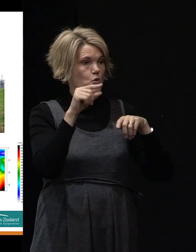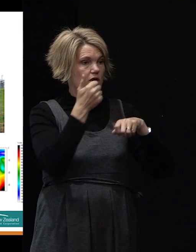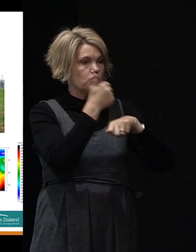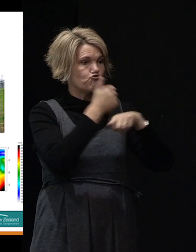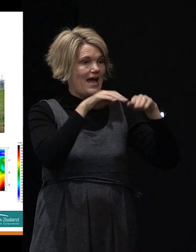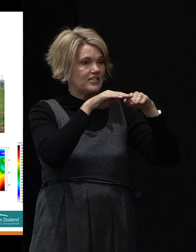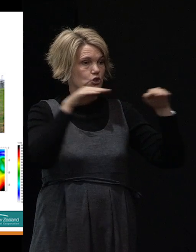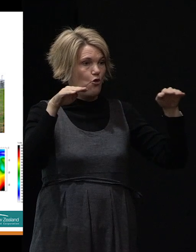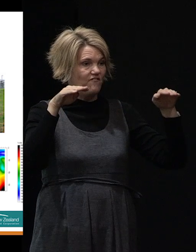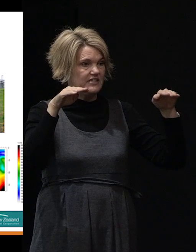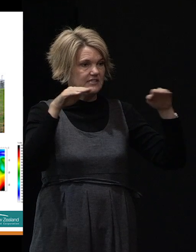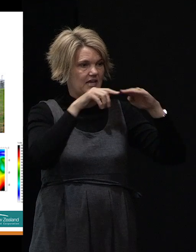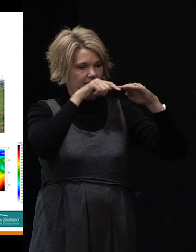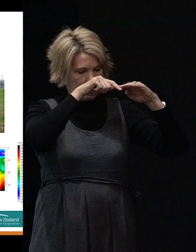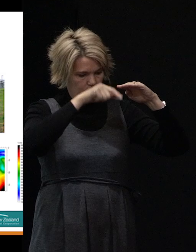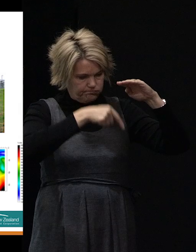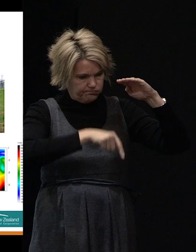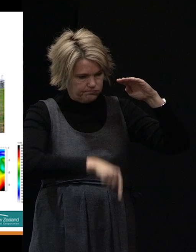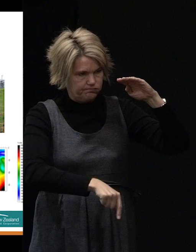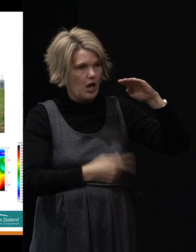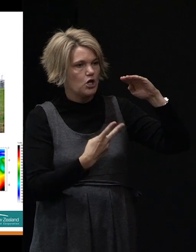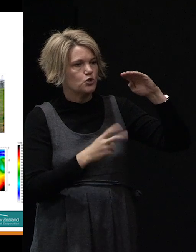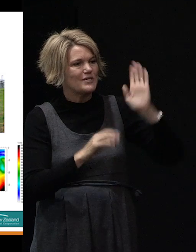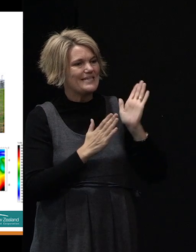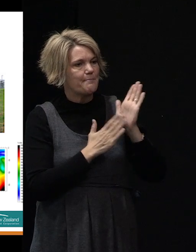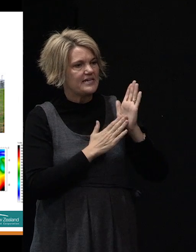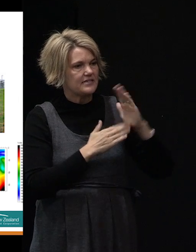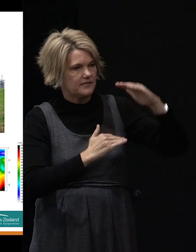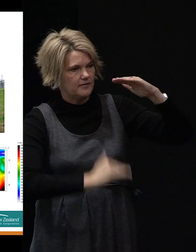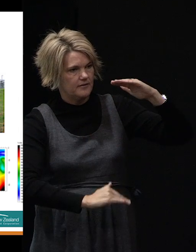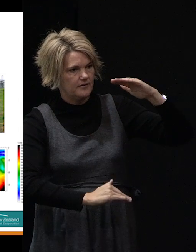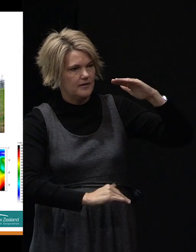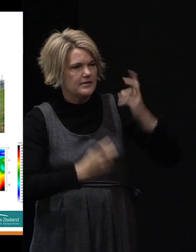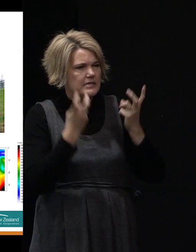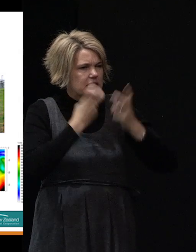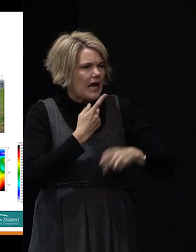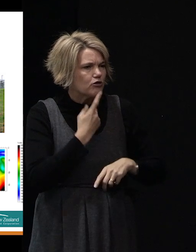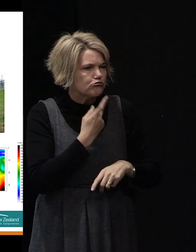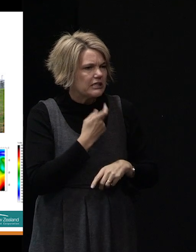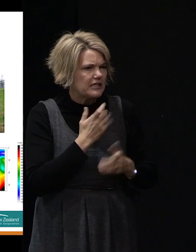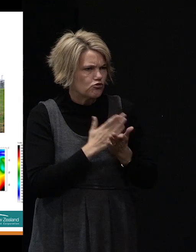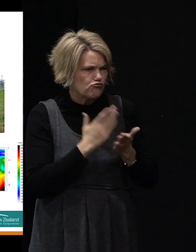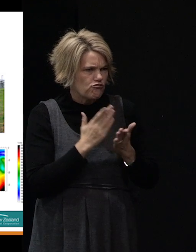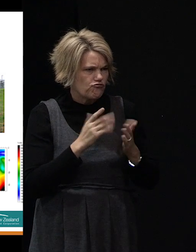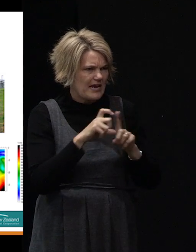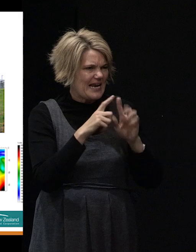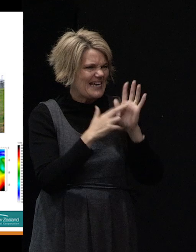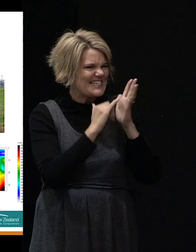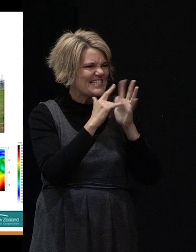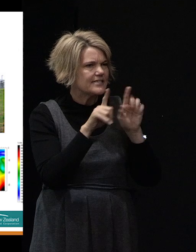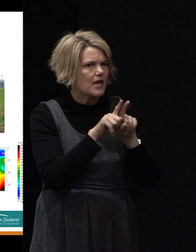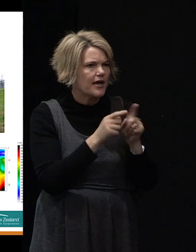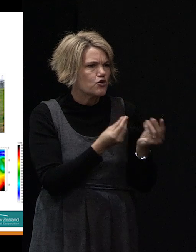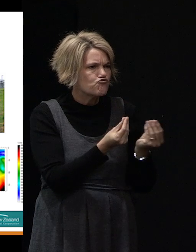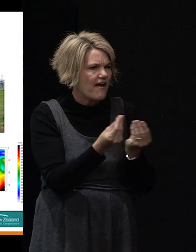and it's down about 20 metres where we've cut it off. You can see the dark red areas there are really dense so that's gravel type material.